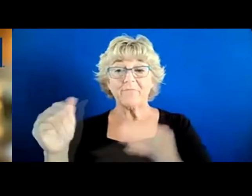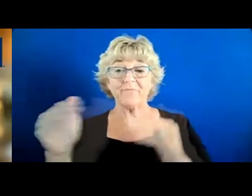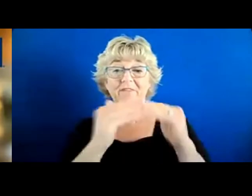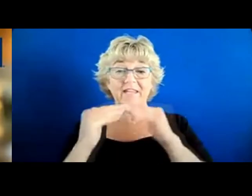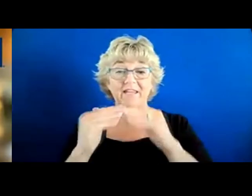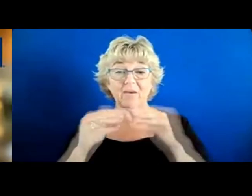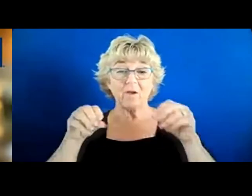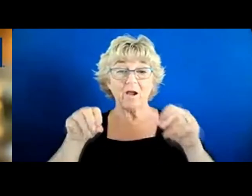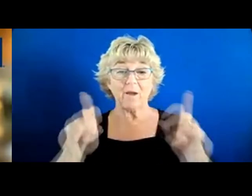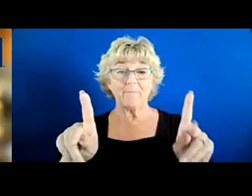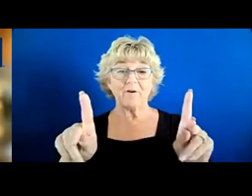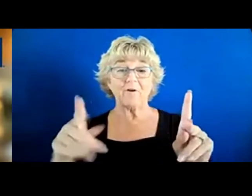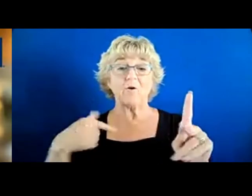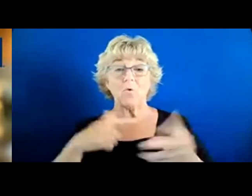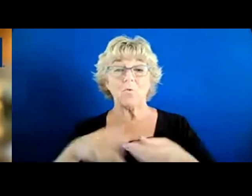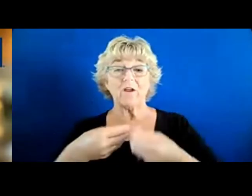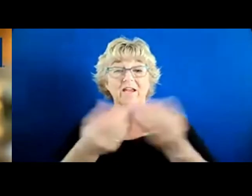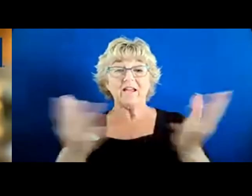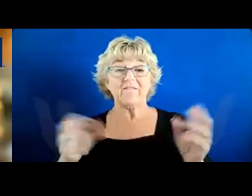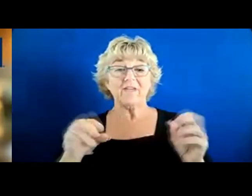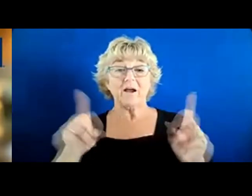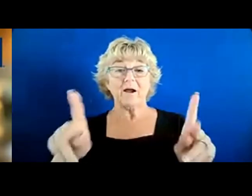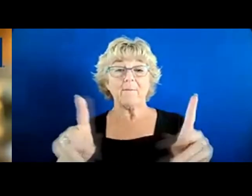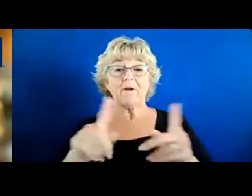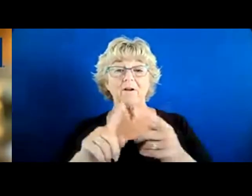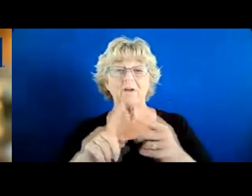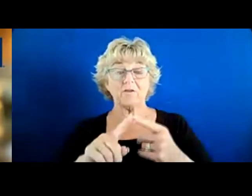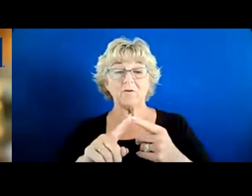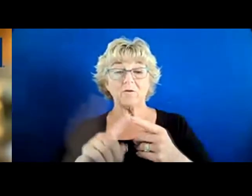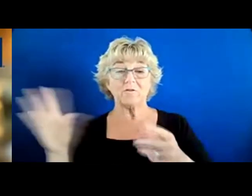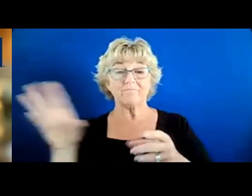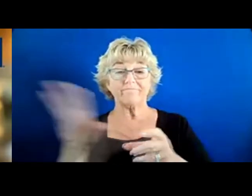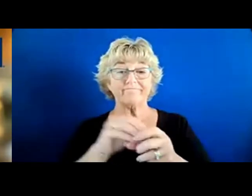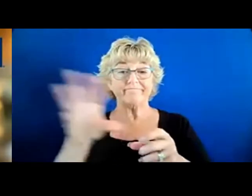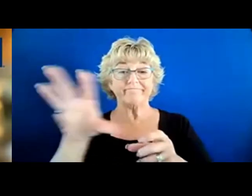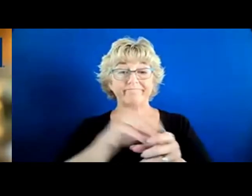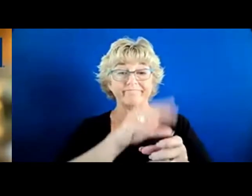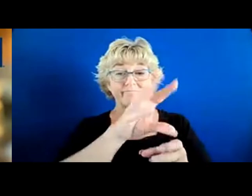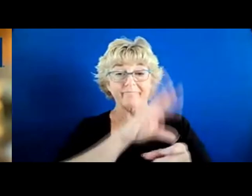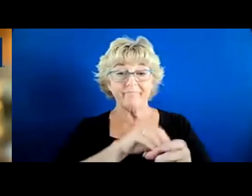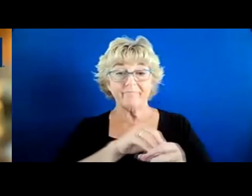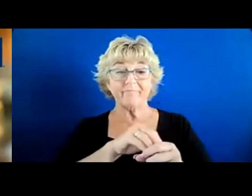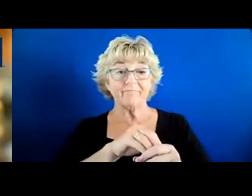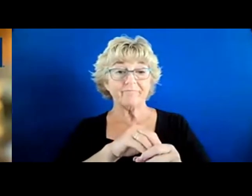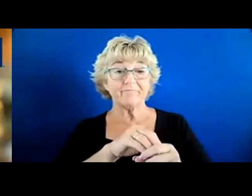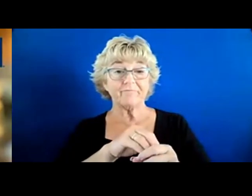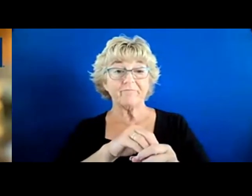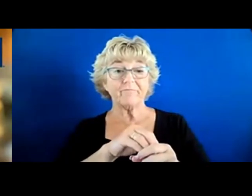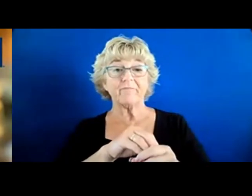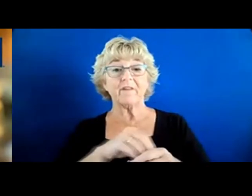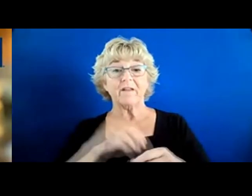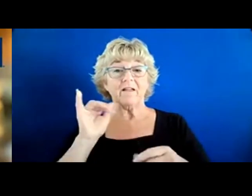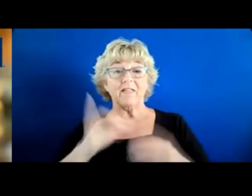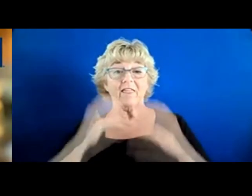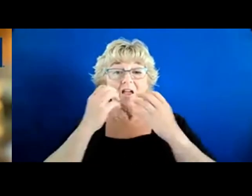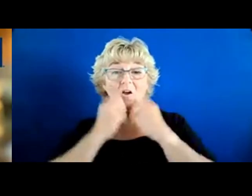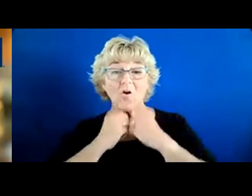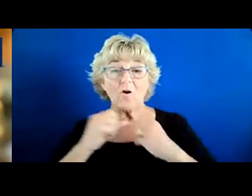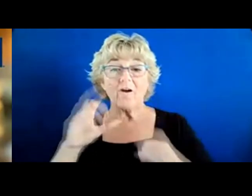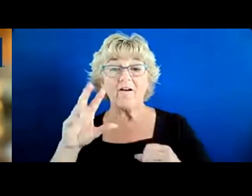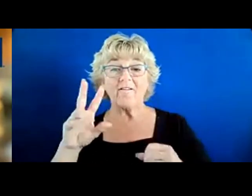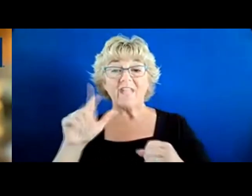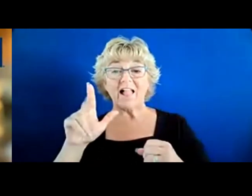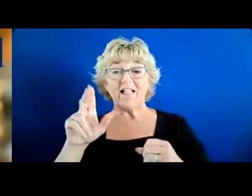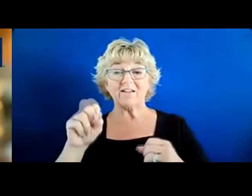opportunities and we're giving them the opportunity to contribute. You know, it feeds right into those core values and that North Star,